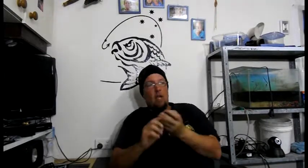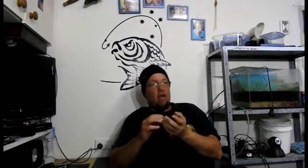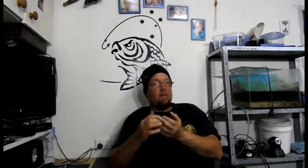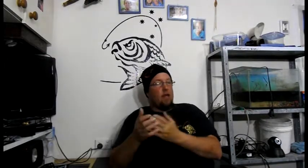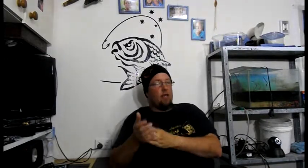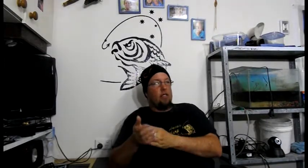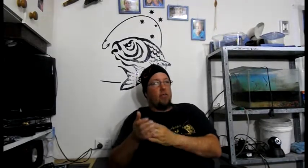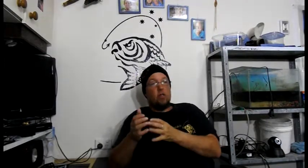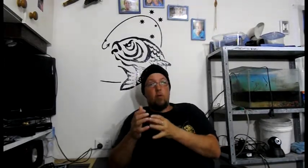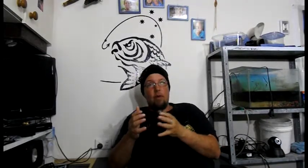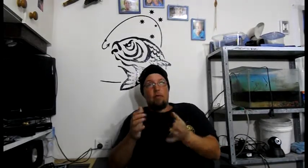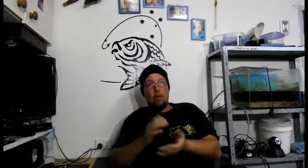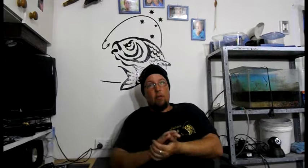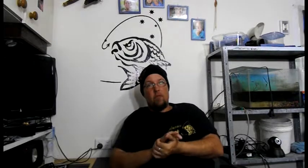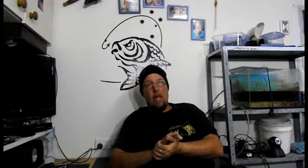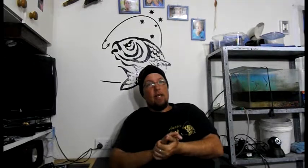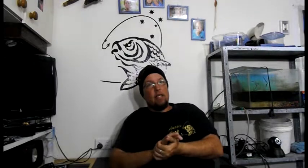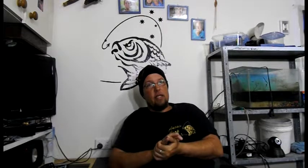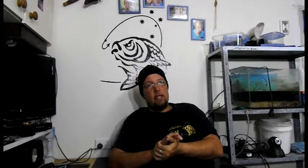Affect these fish. When. In reality. is.